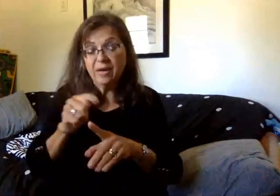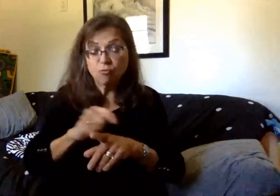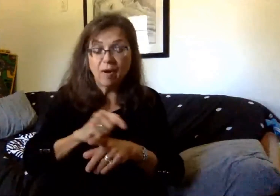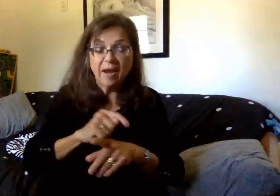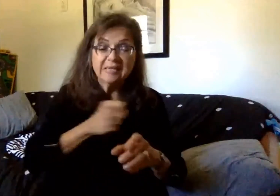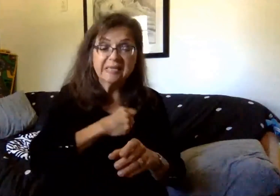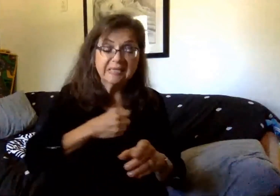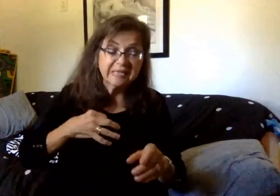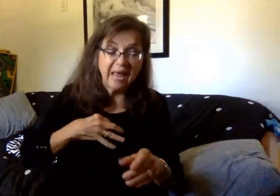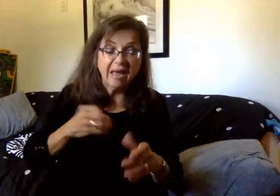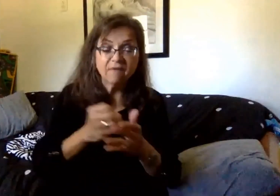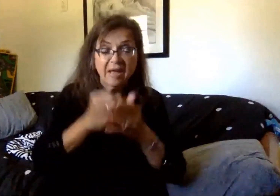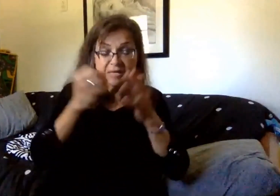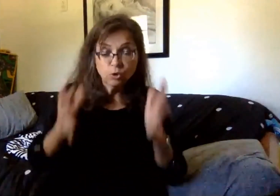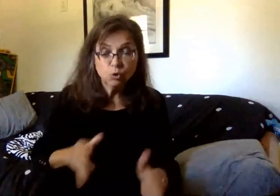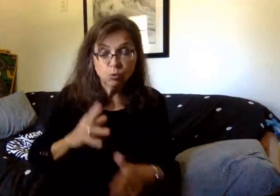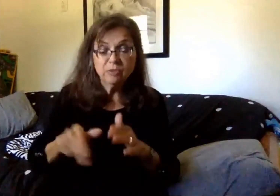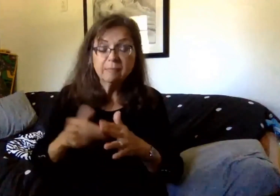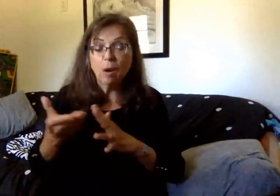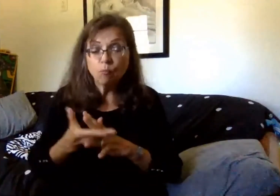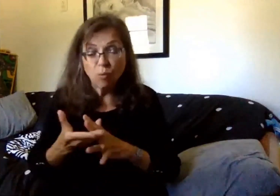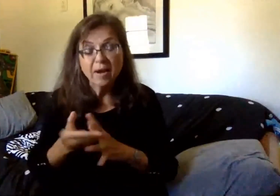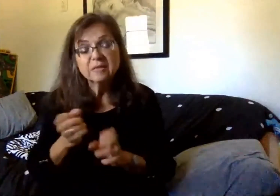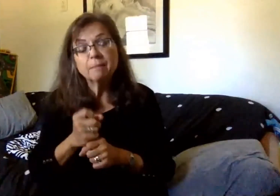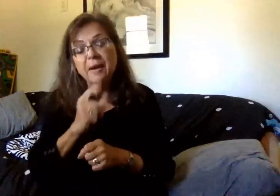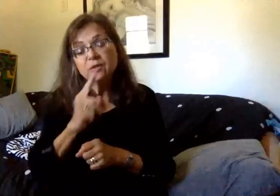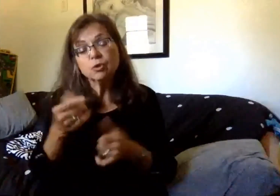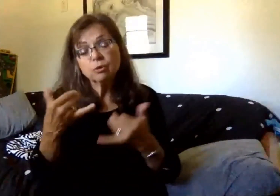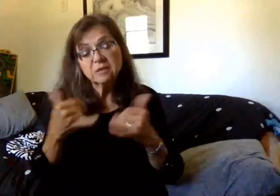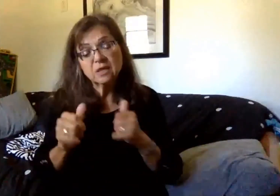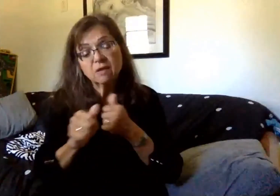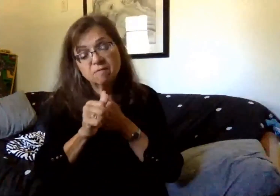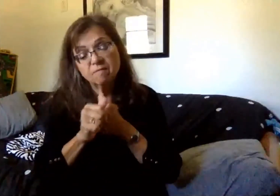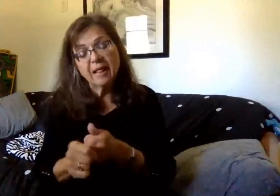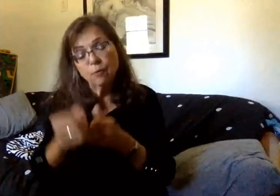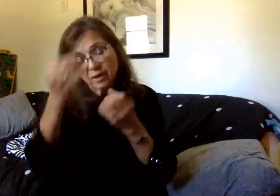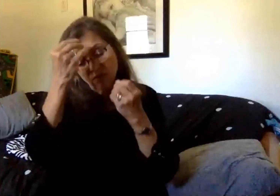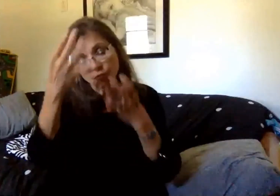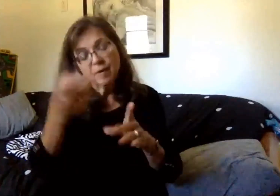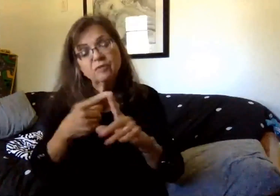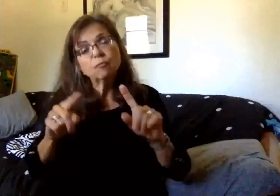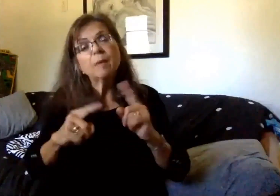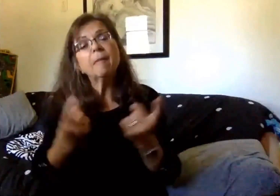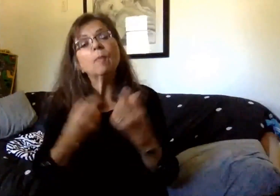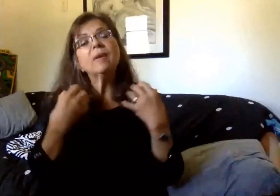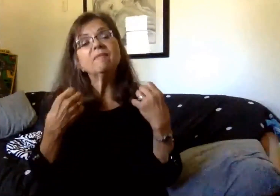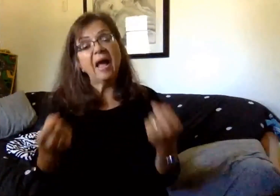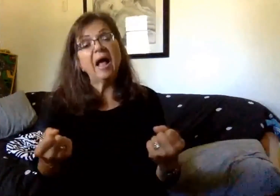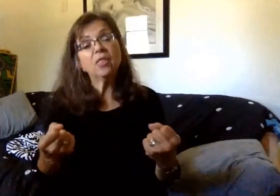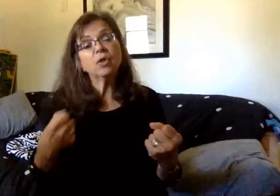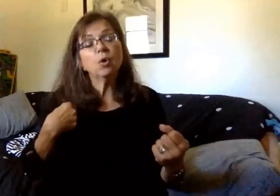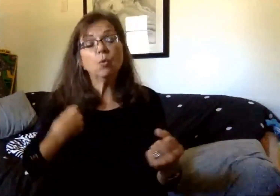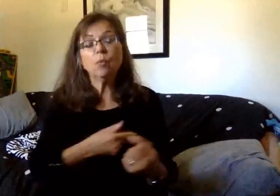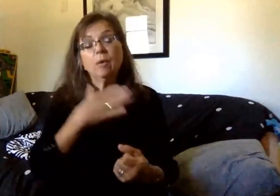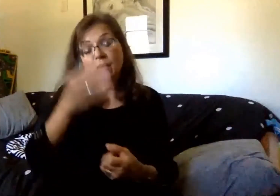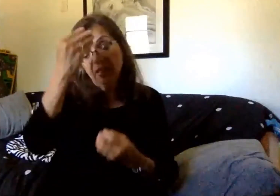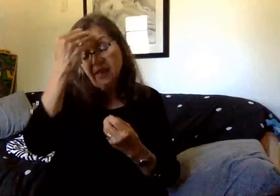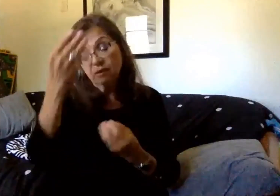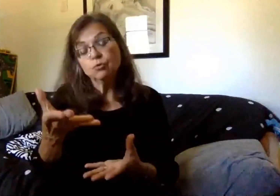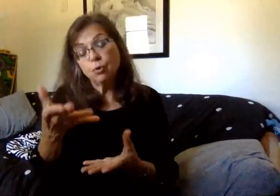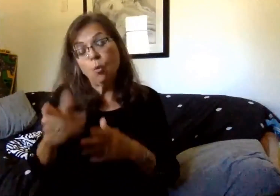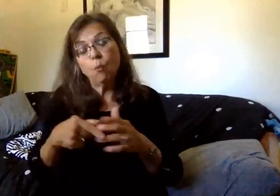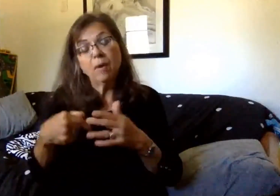students about breaks and ensure we are still adhering to the information from the Department of Health. We will keep you updated as we know more.